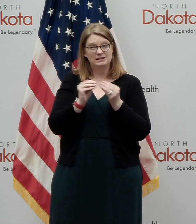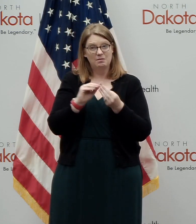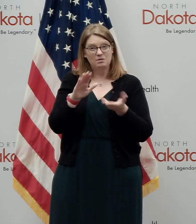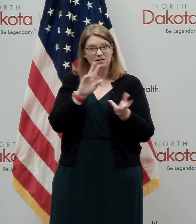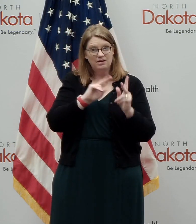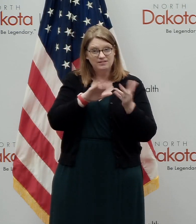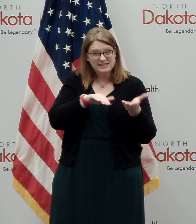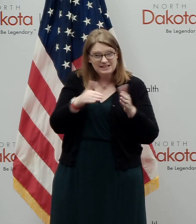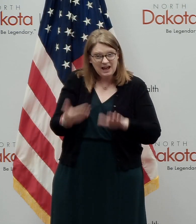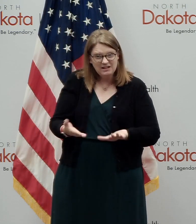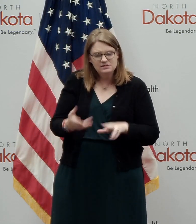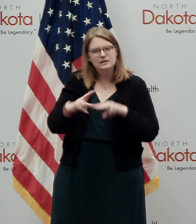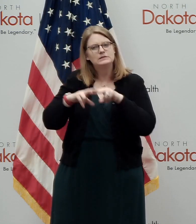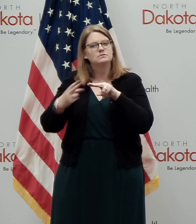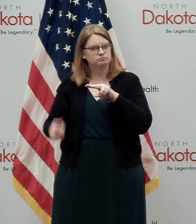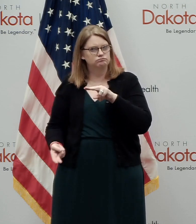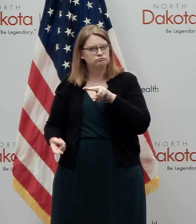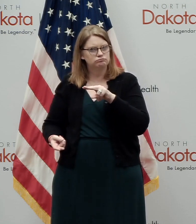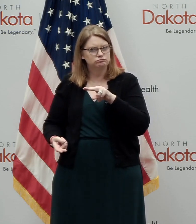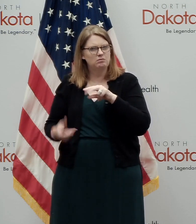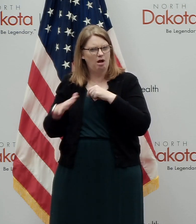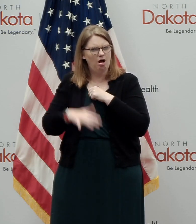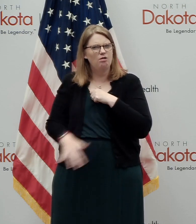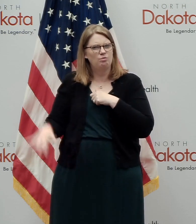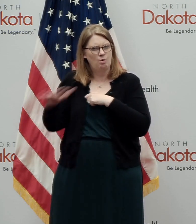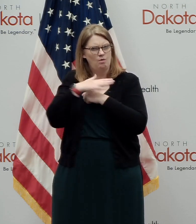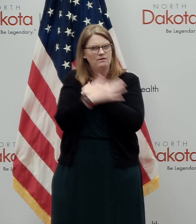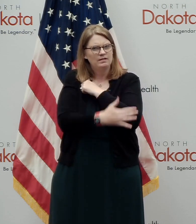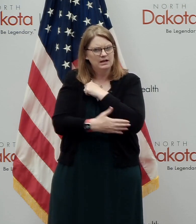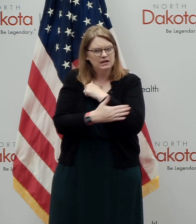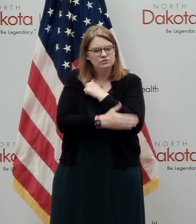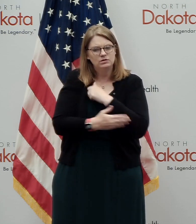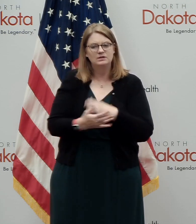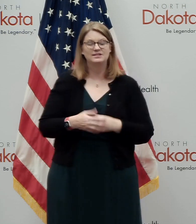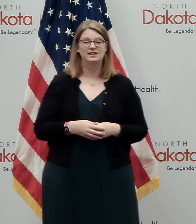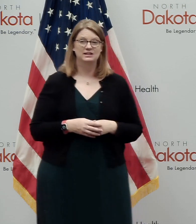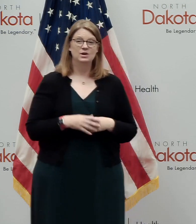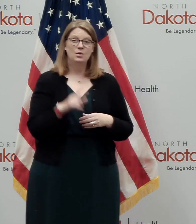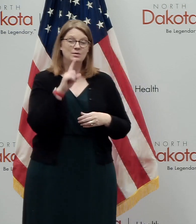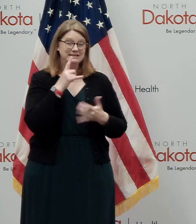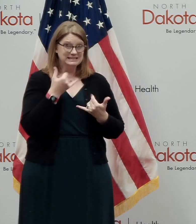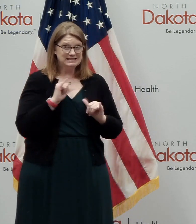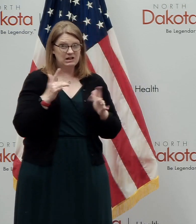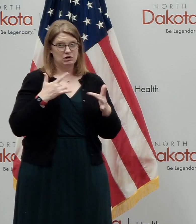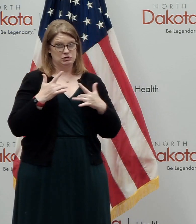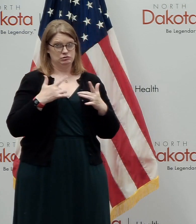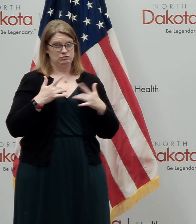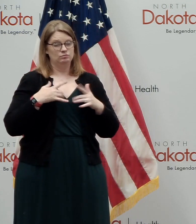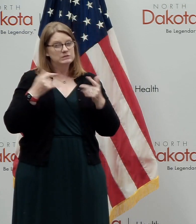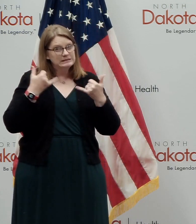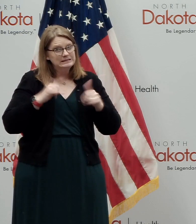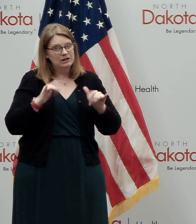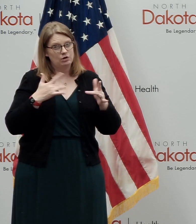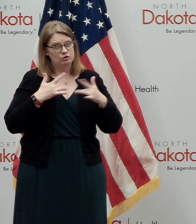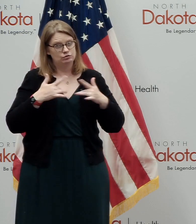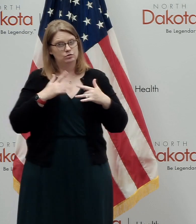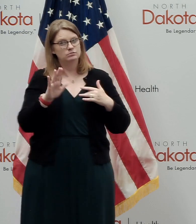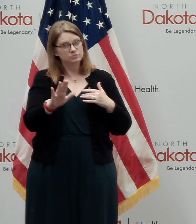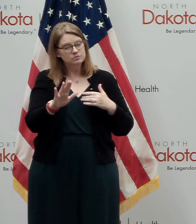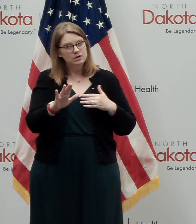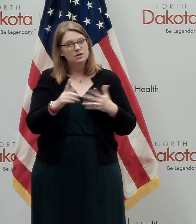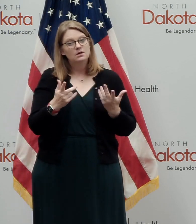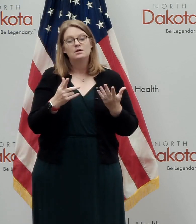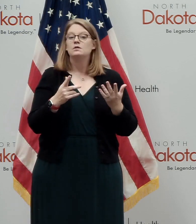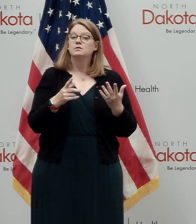across our nation. There are some areas for concern. One of those is we do track, you know, as everyone knows, we're